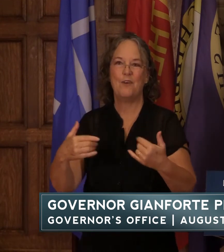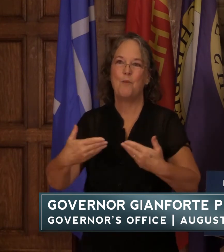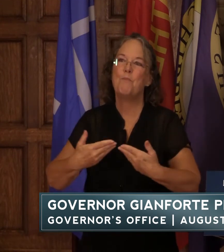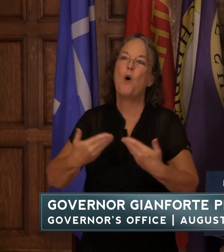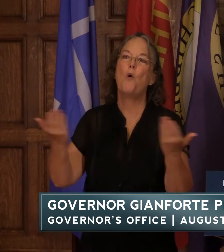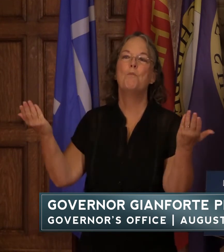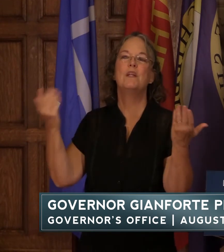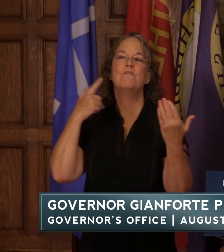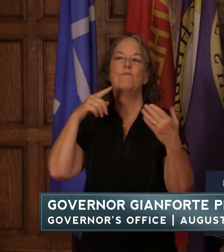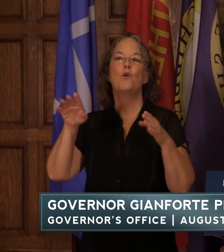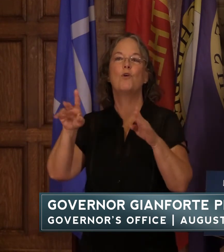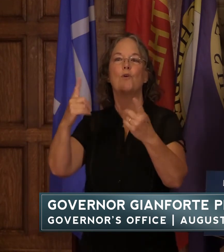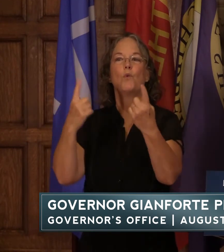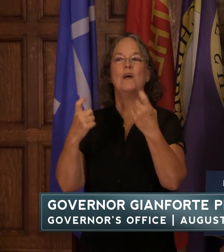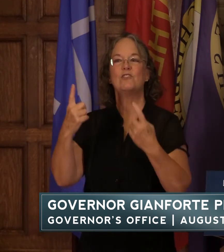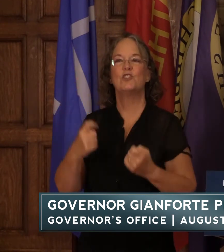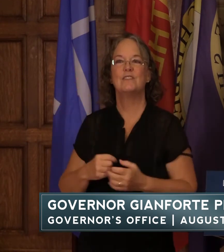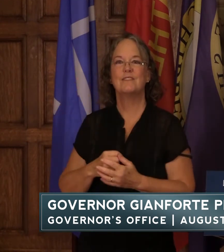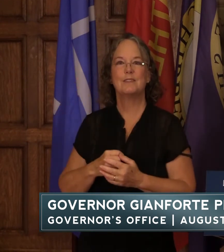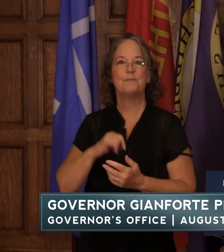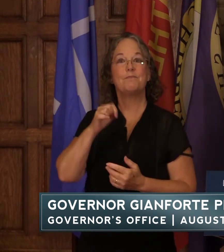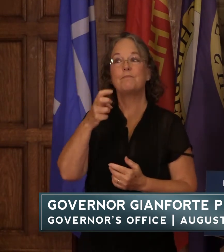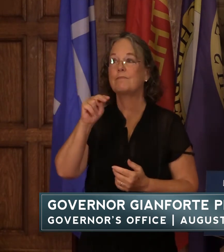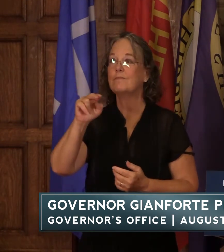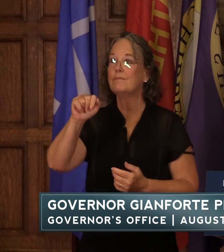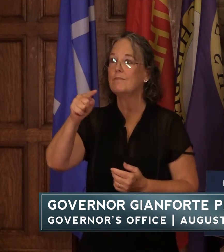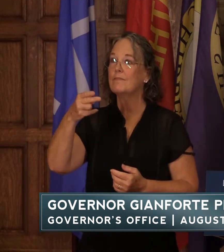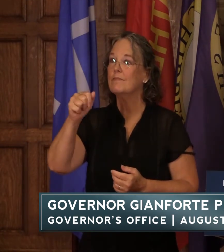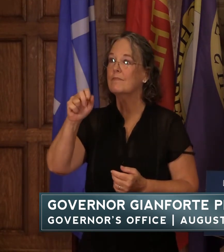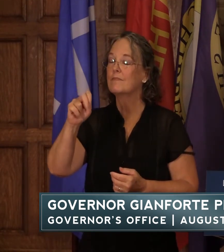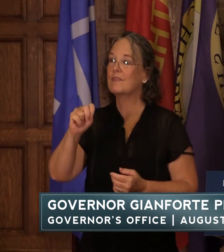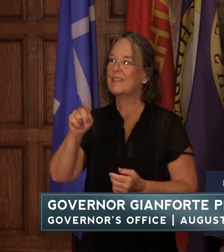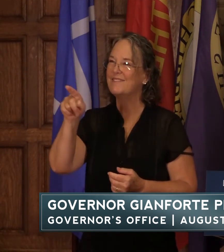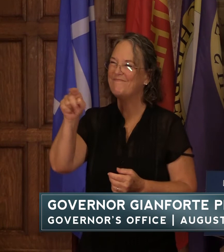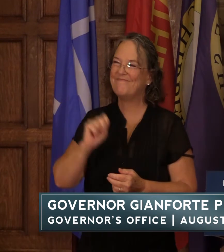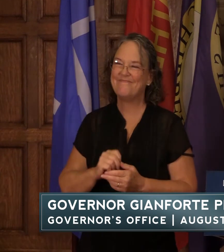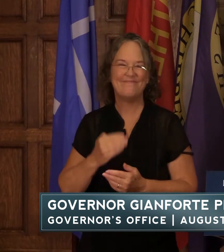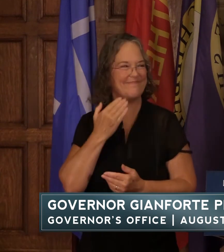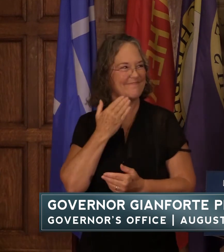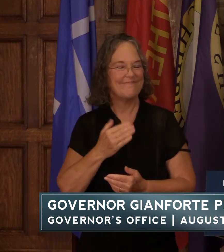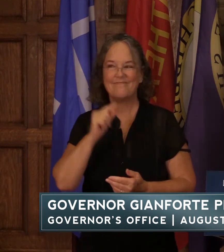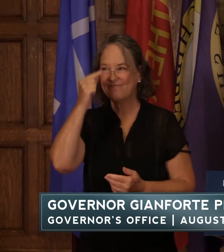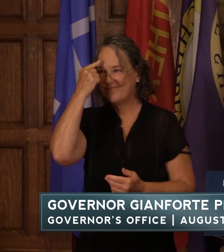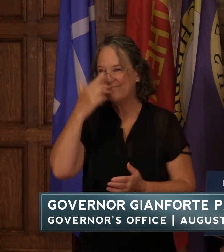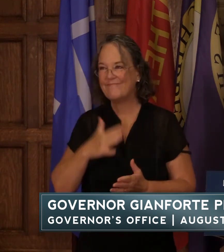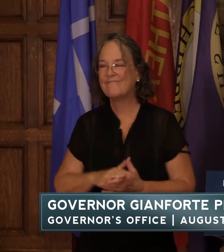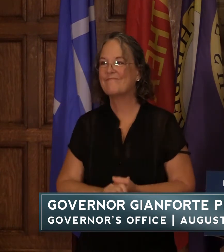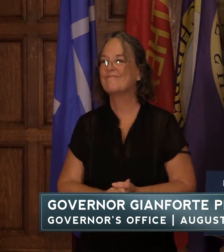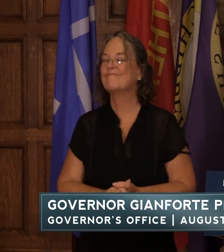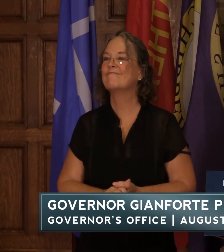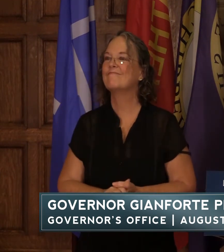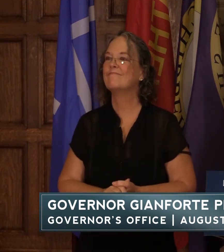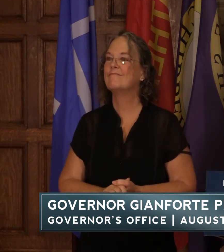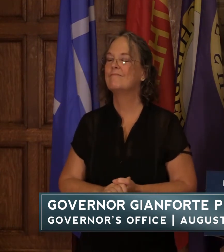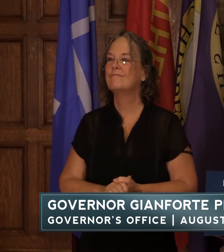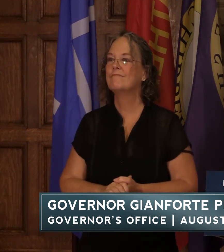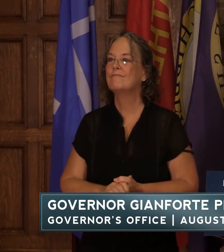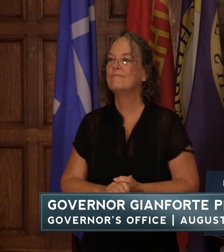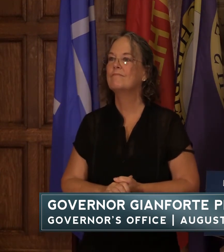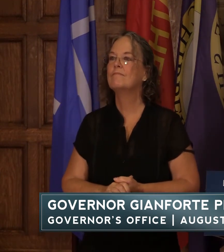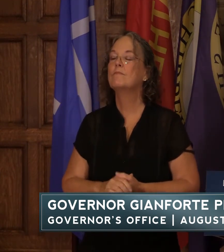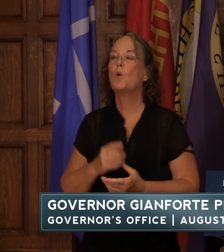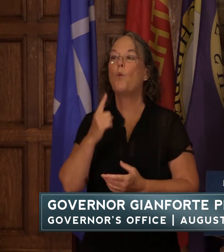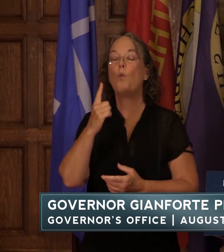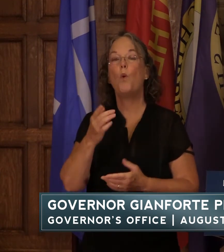jonathan thank you governor uh jonathan and barry in montana television network